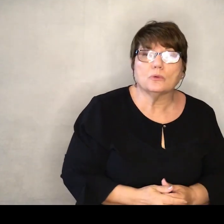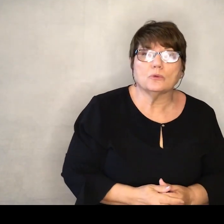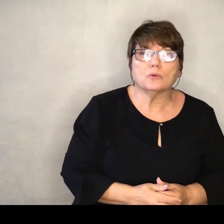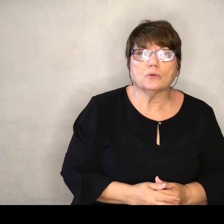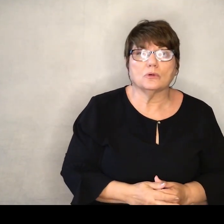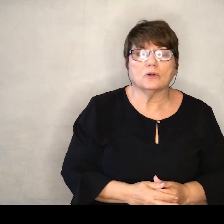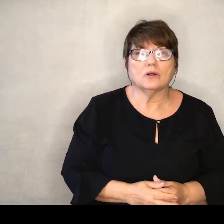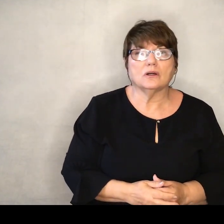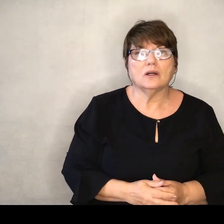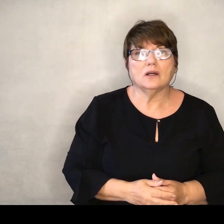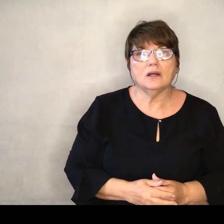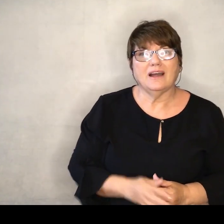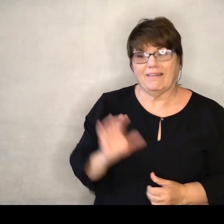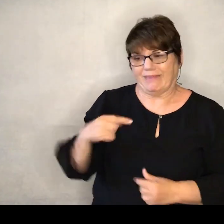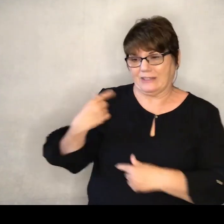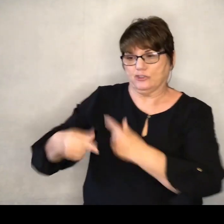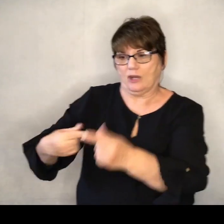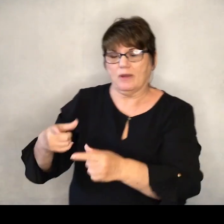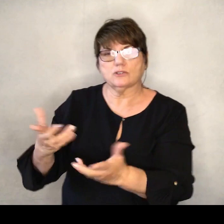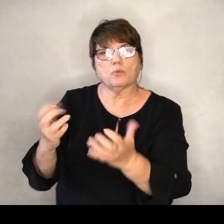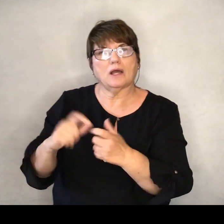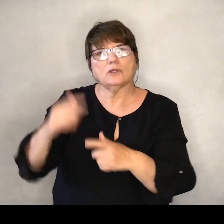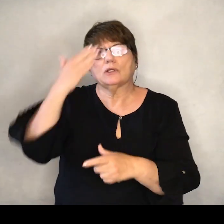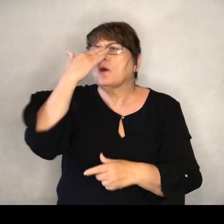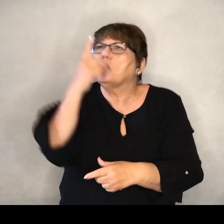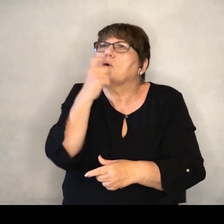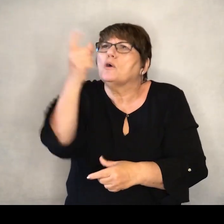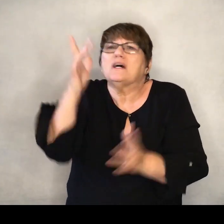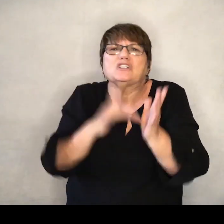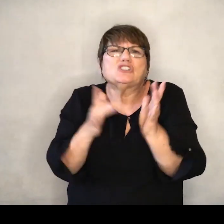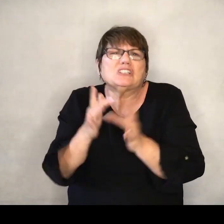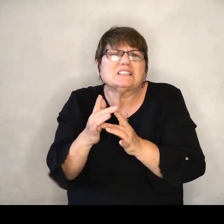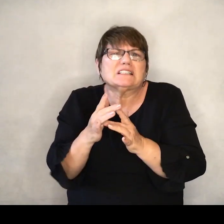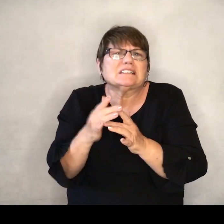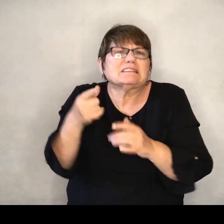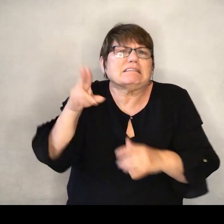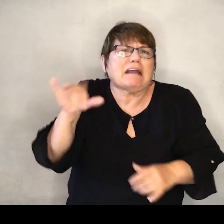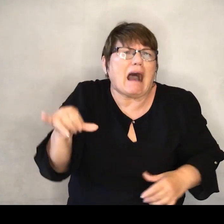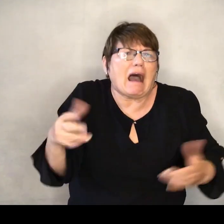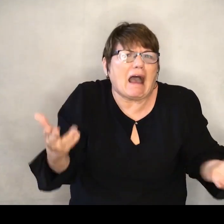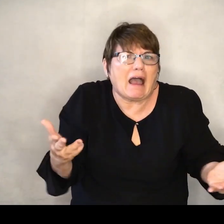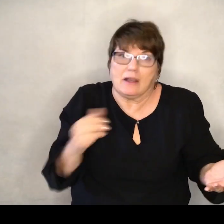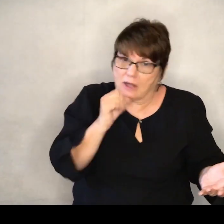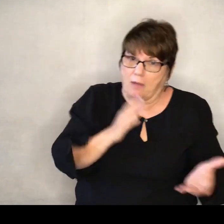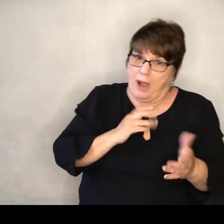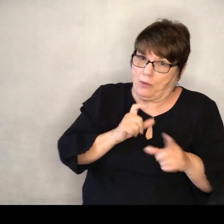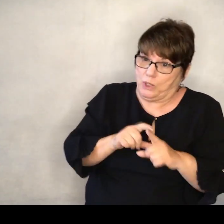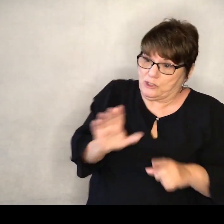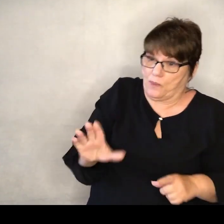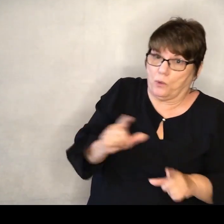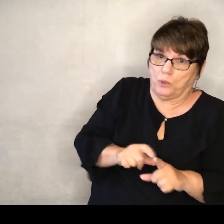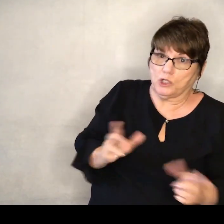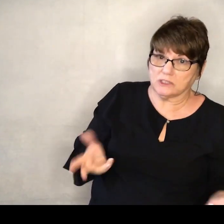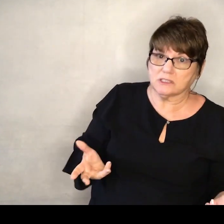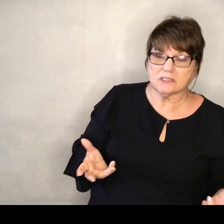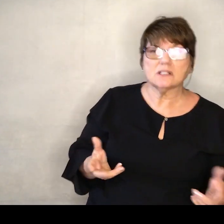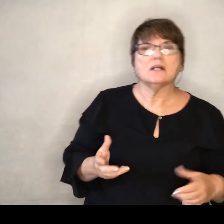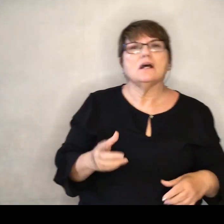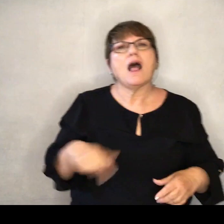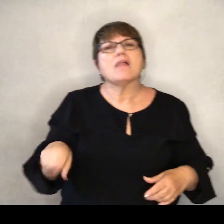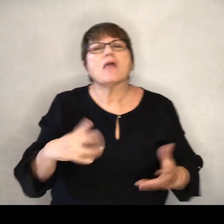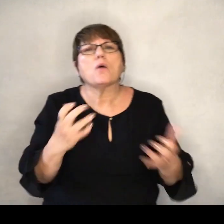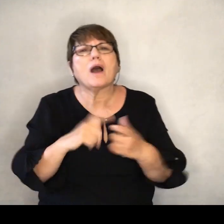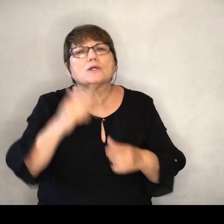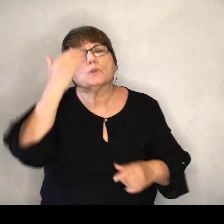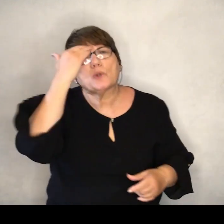They want to know who this Jesus guy really is. Not my words. They want to